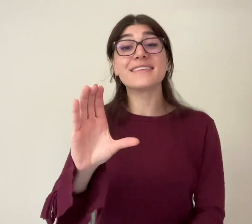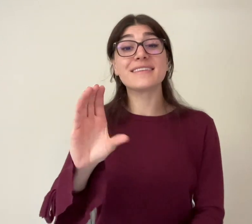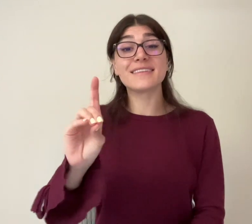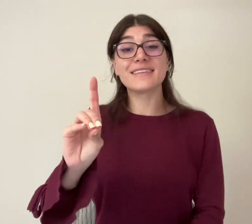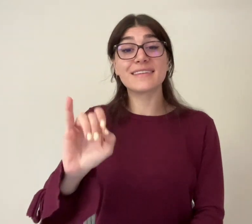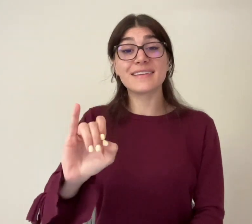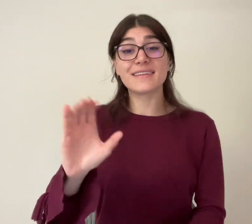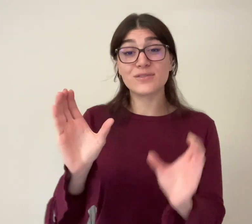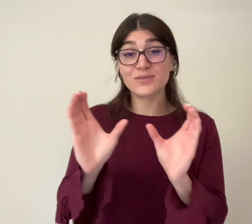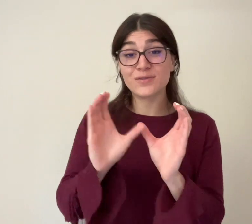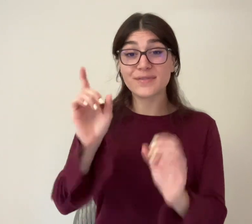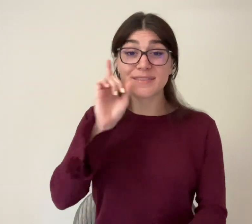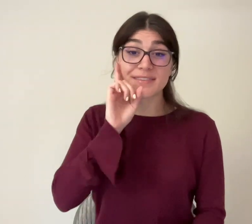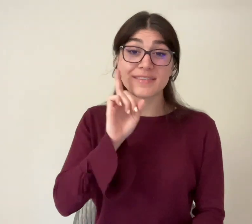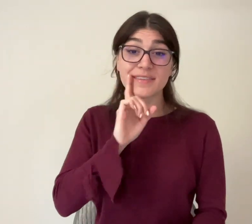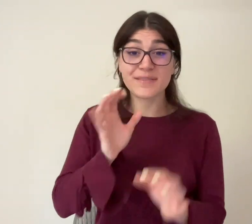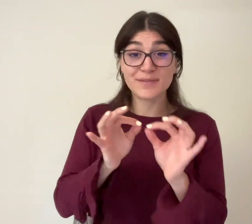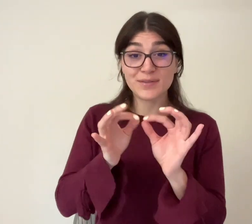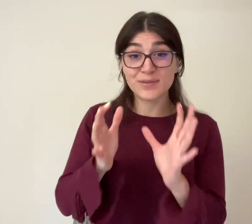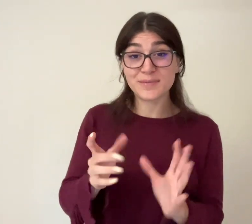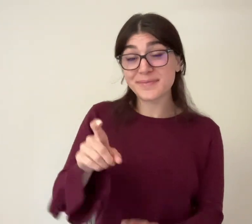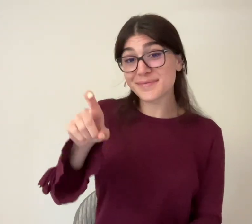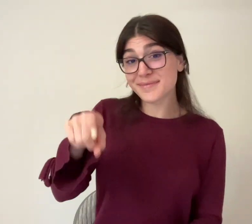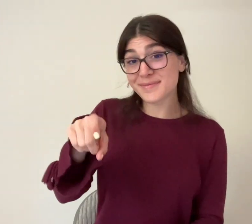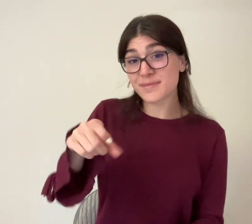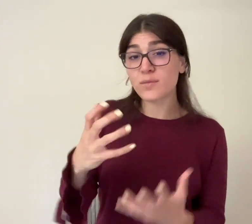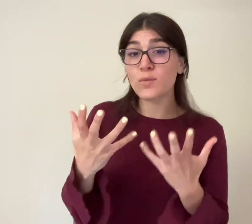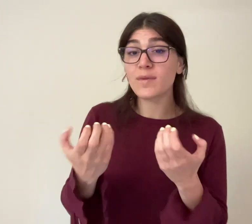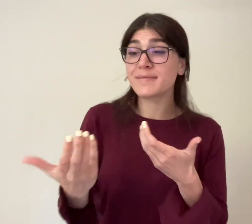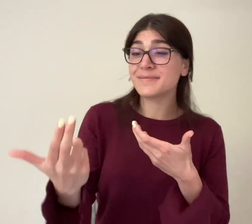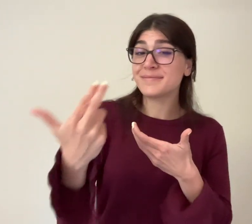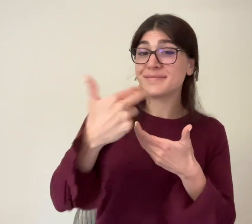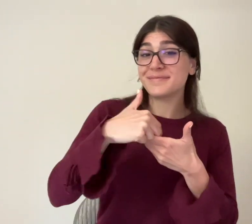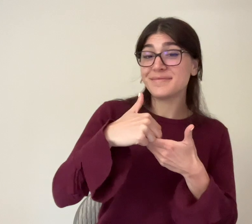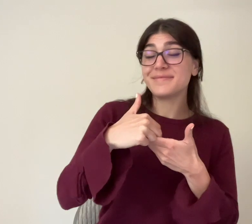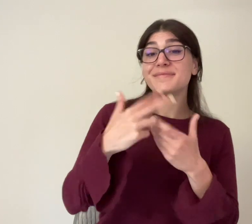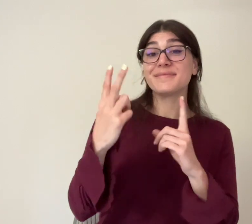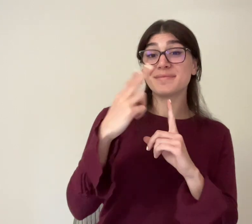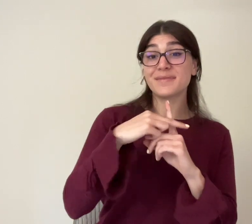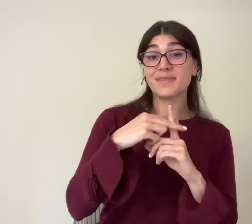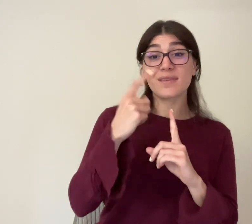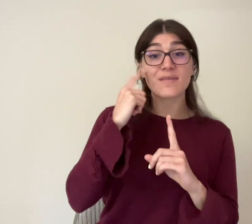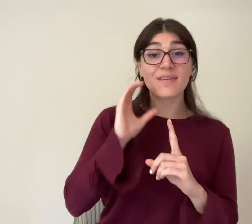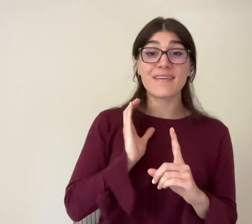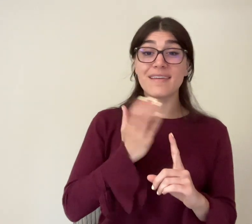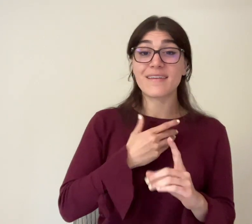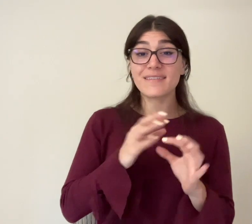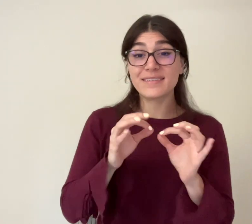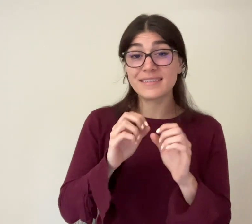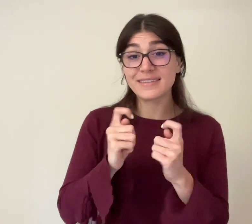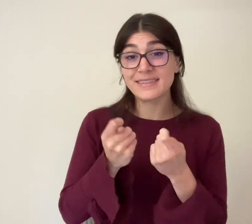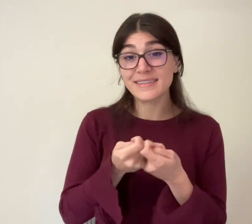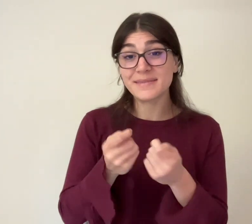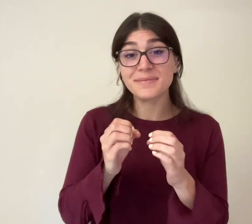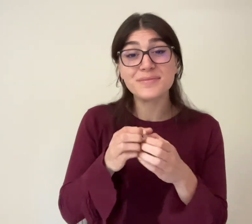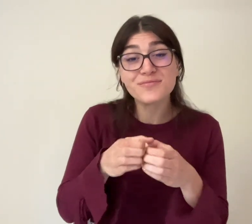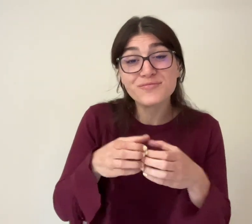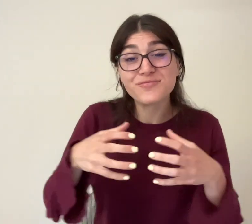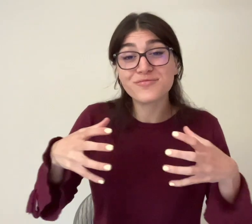looking for ASL interpreters and certified Deaf interpreters to expand our team to ensure coverage for increasing demand of our